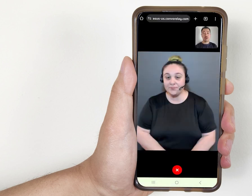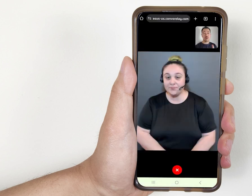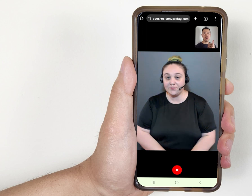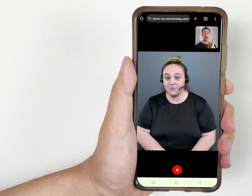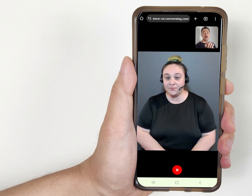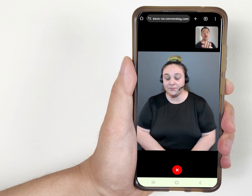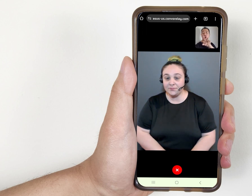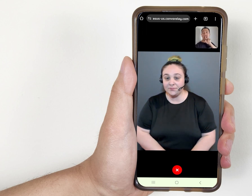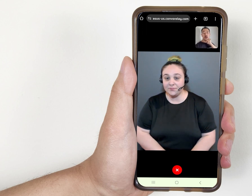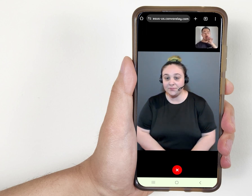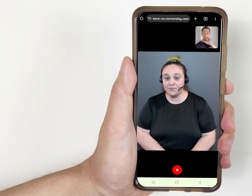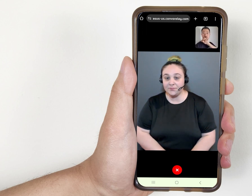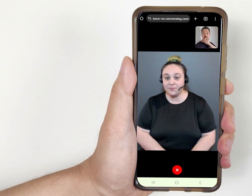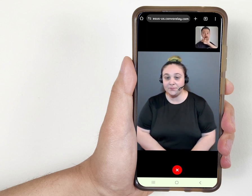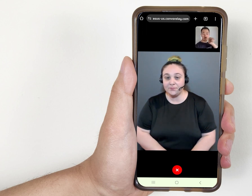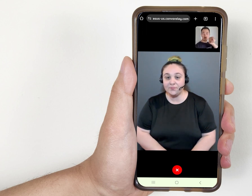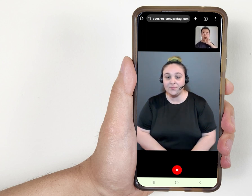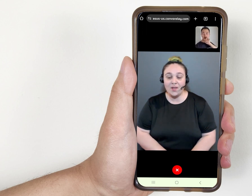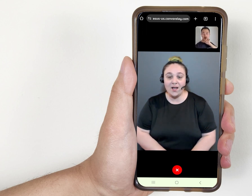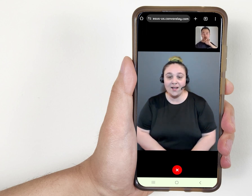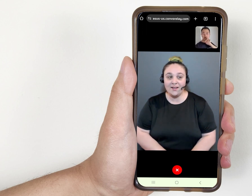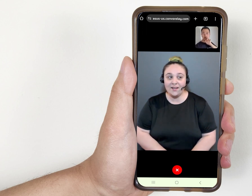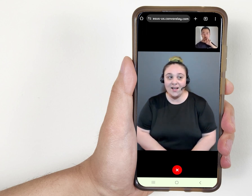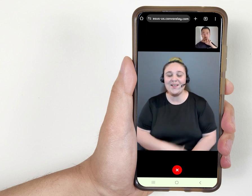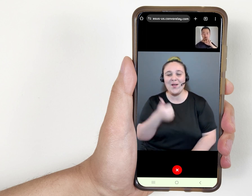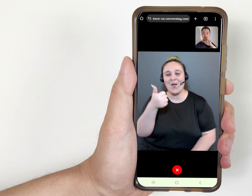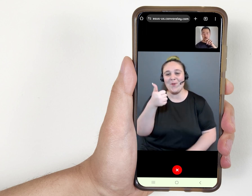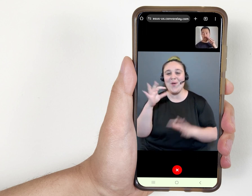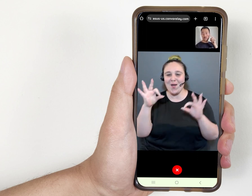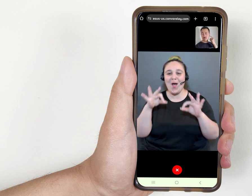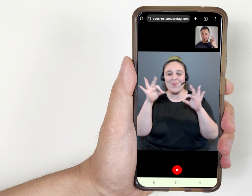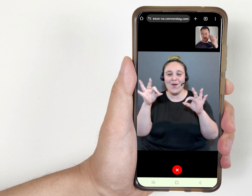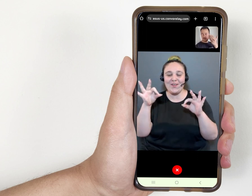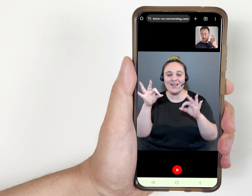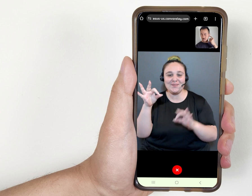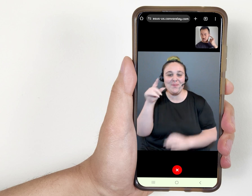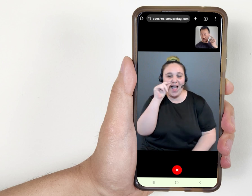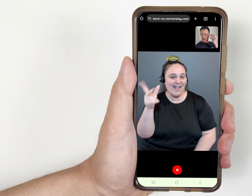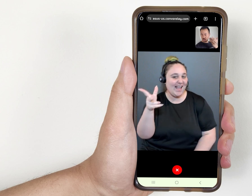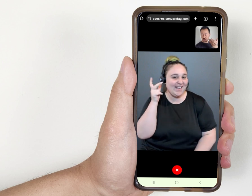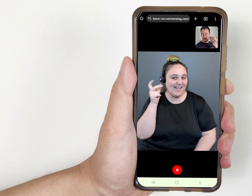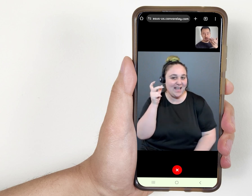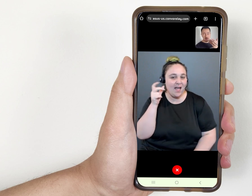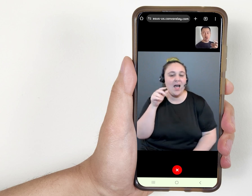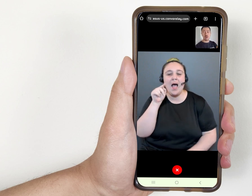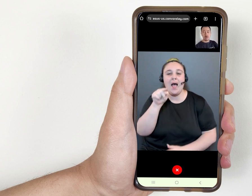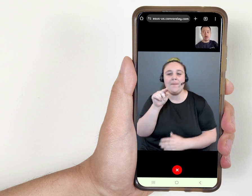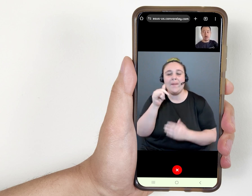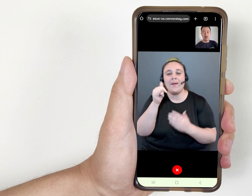Hello. Hello. Can you hear me? Perfect. I can hear them. But could you